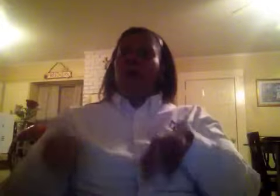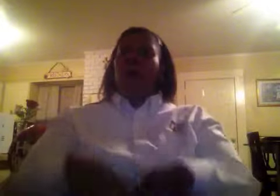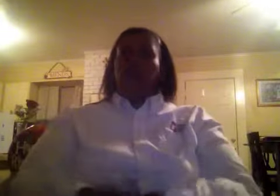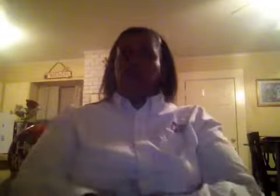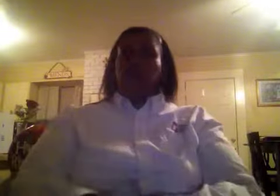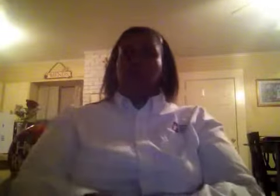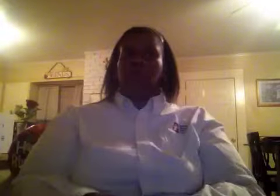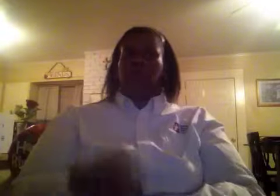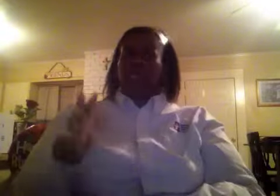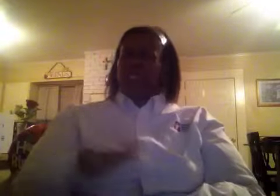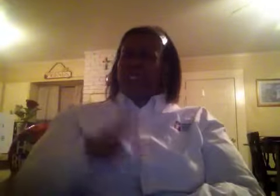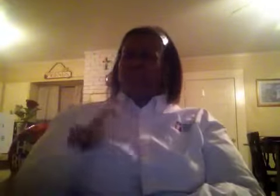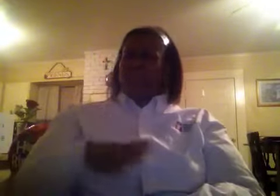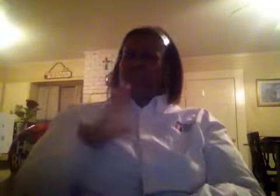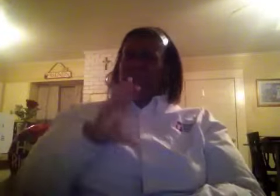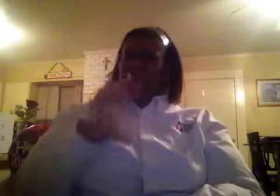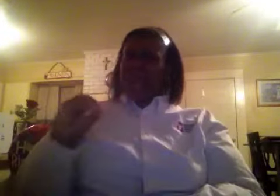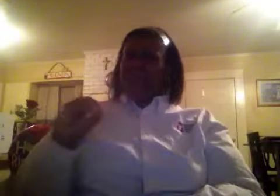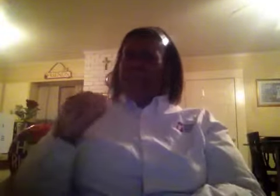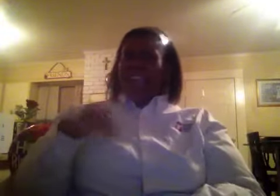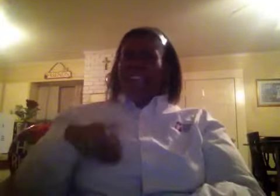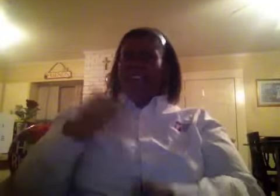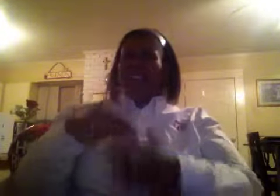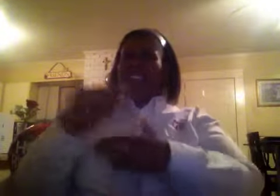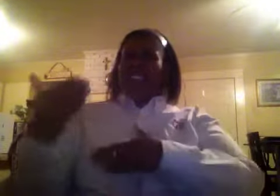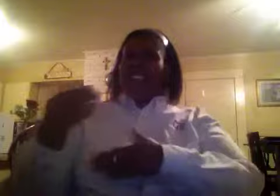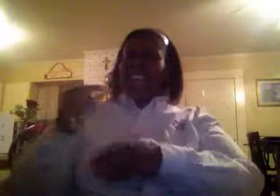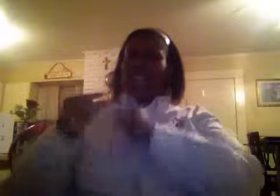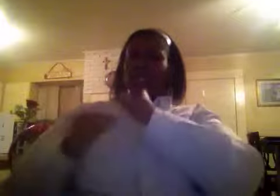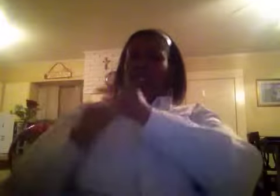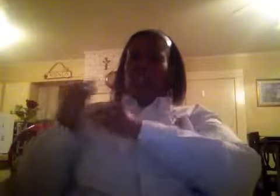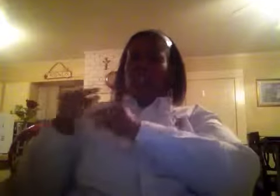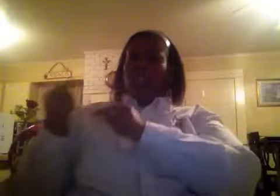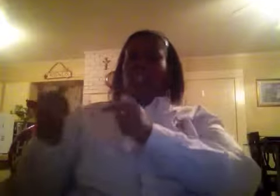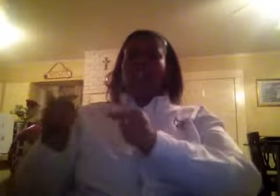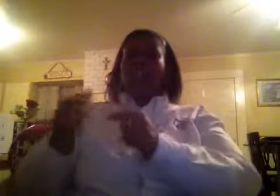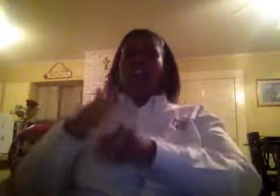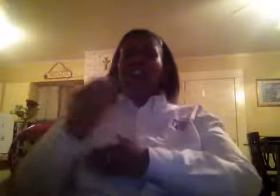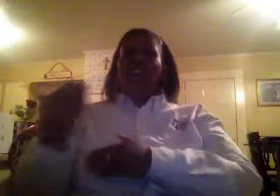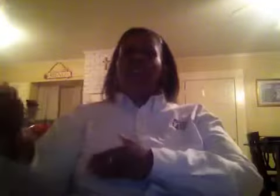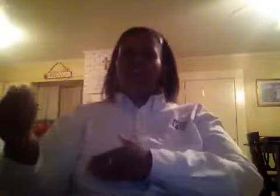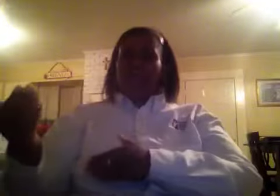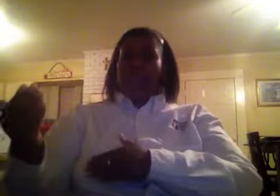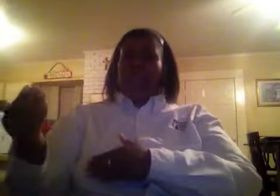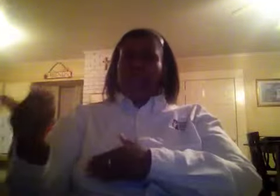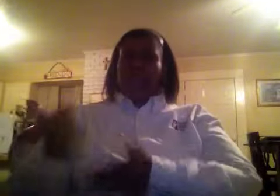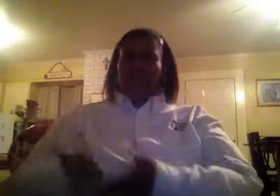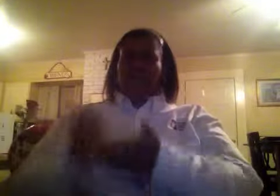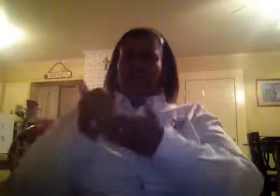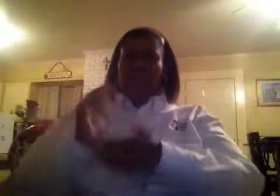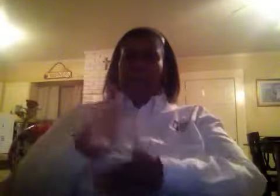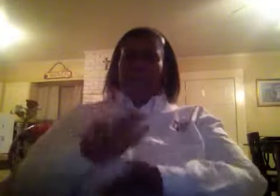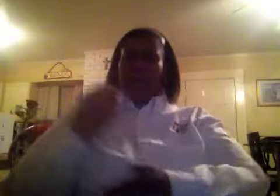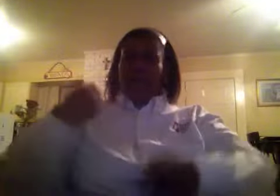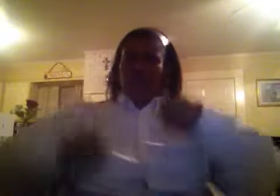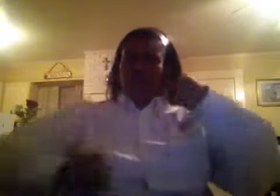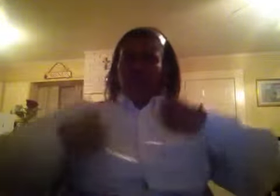are developing the next generation of products that will help us drive cars, do our